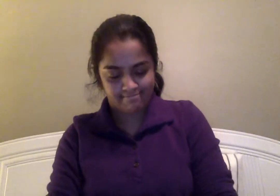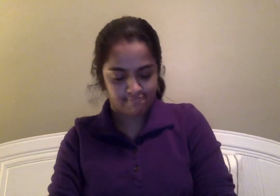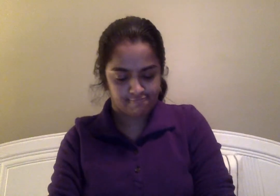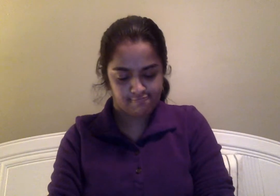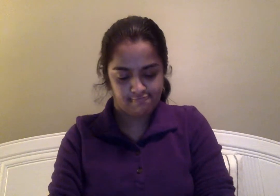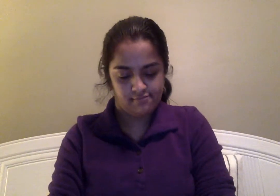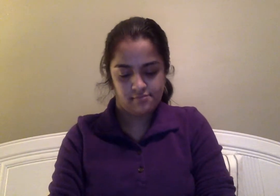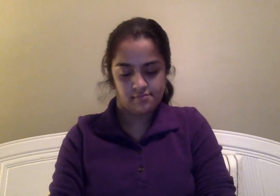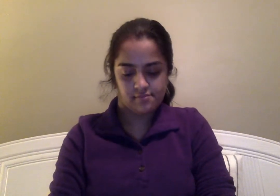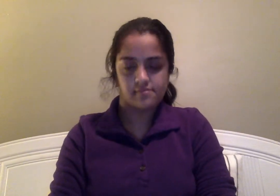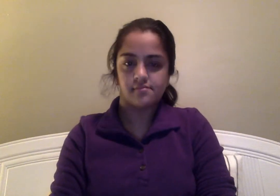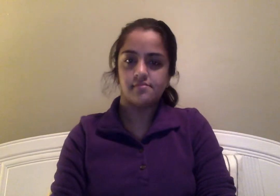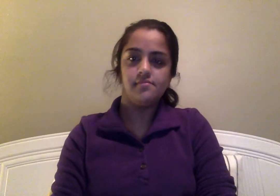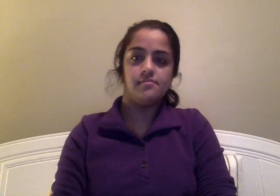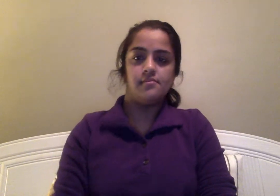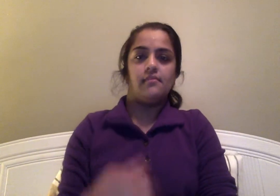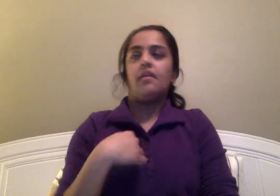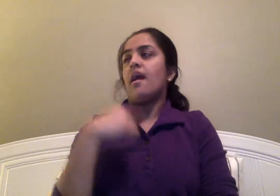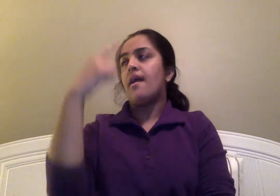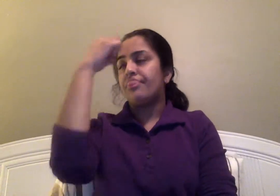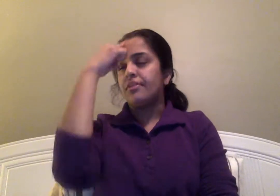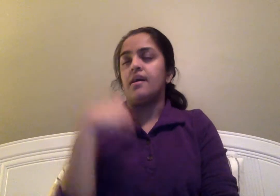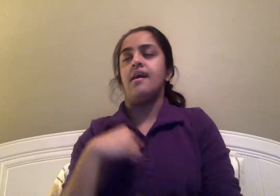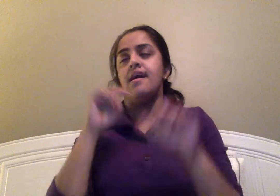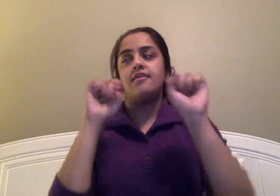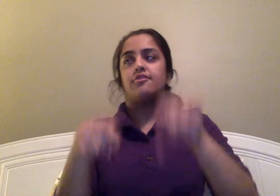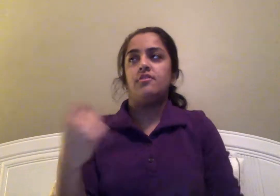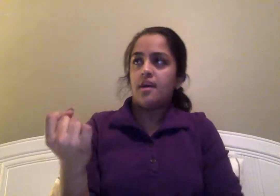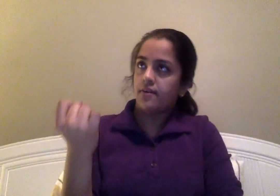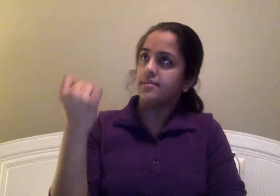I think I could understand,